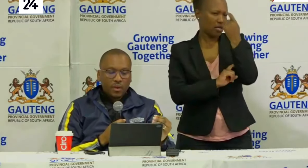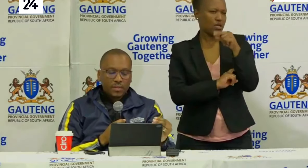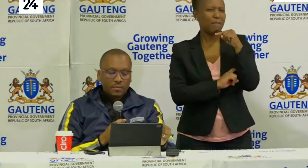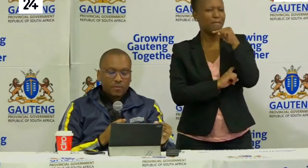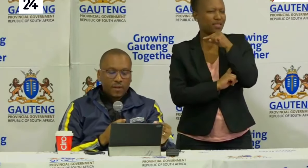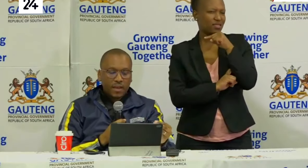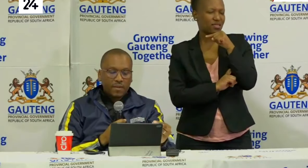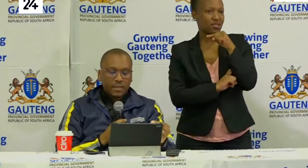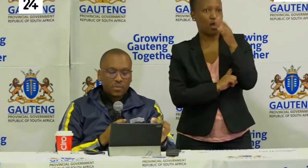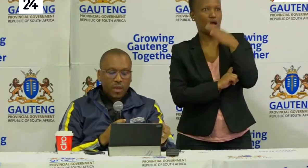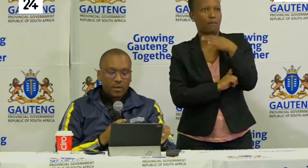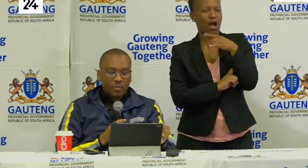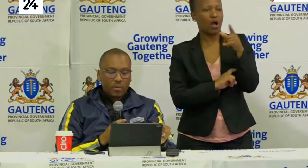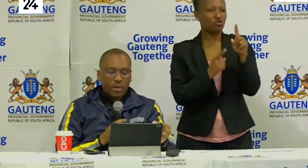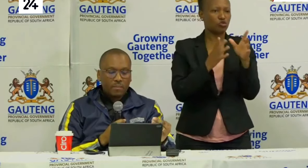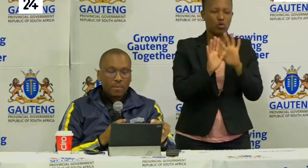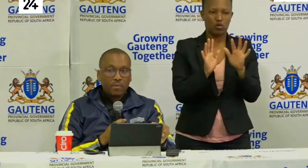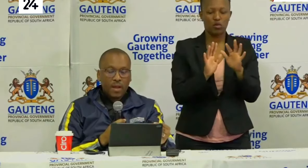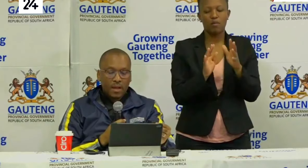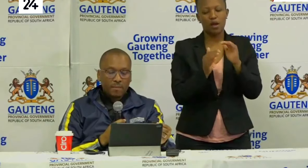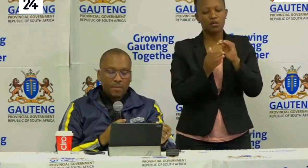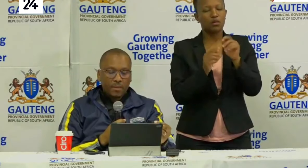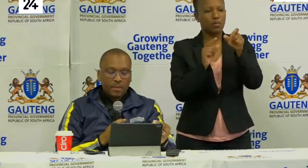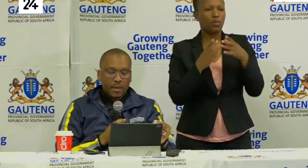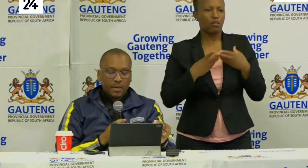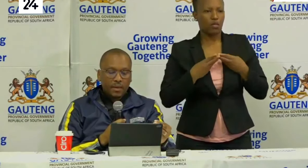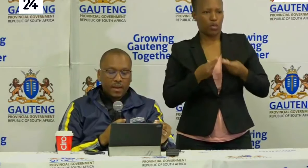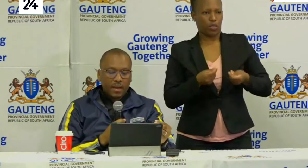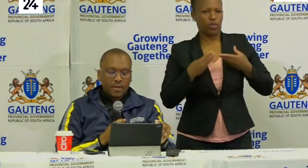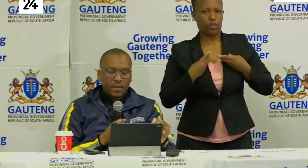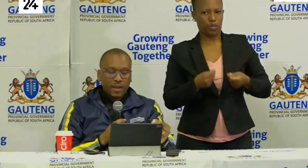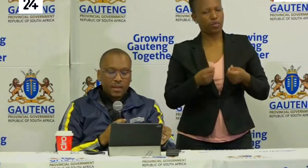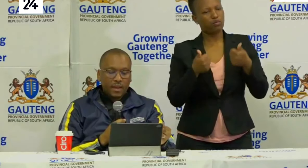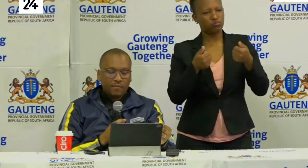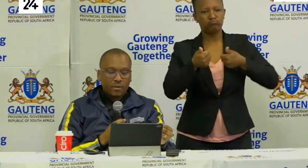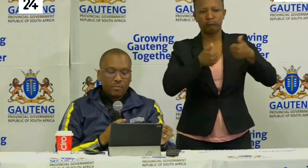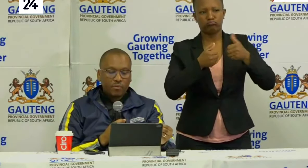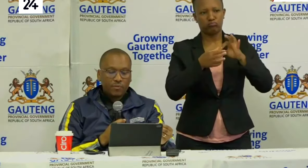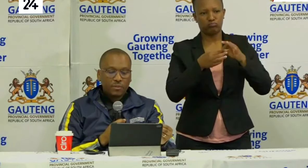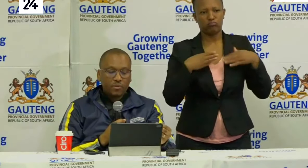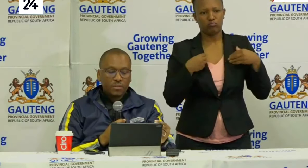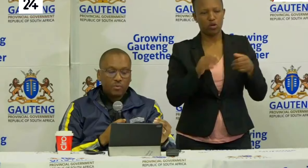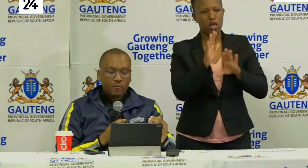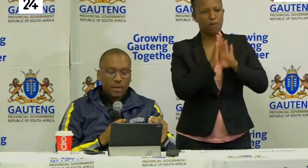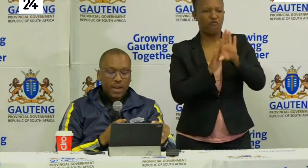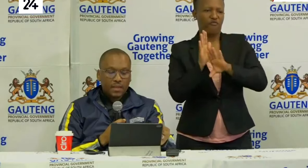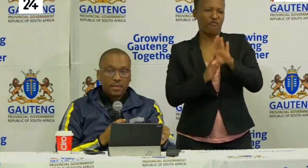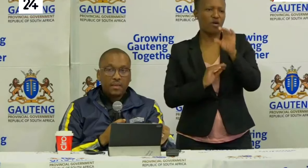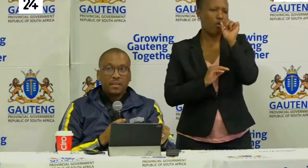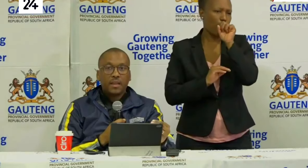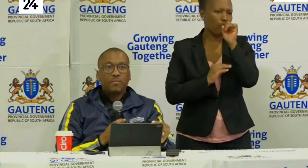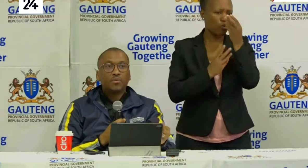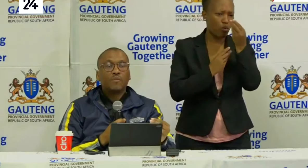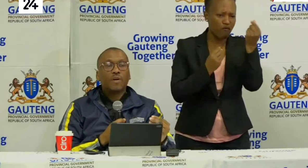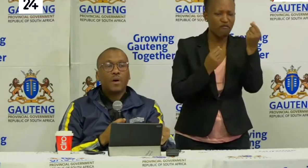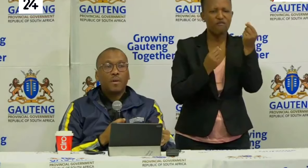So in terms of recoveries we are doing well people are recovering and they have got improved symptoms and we have been lucky